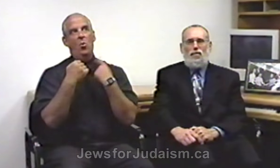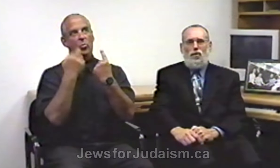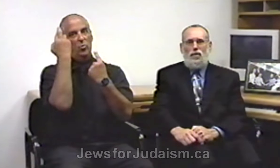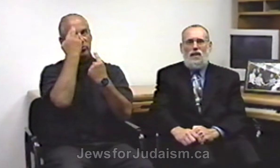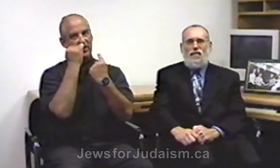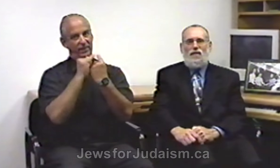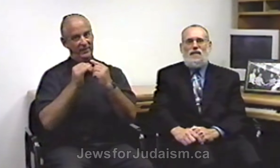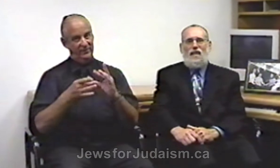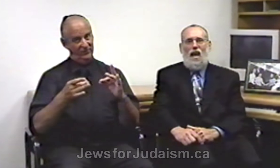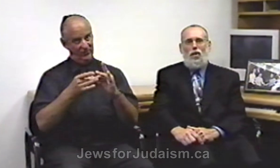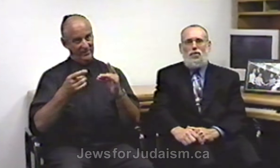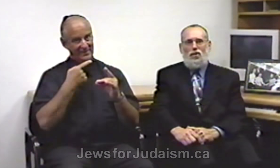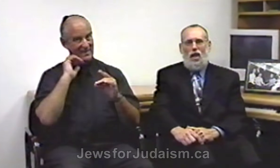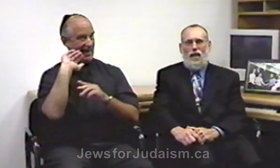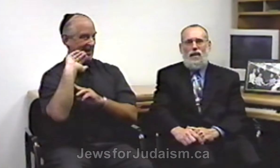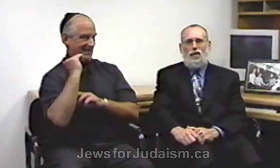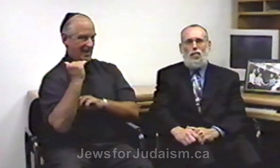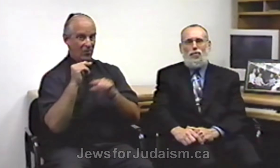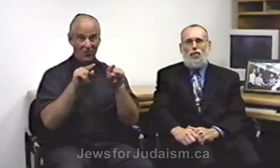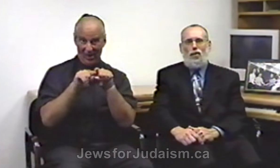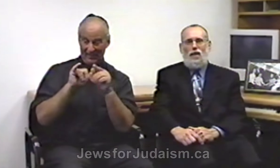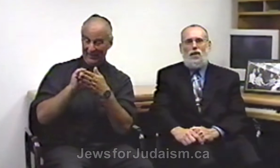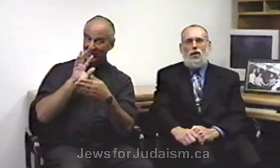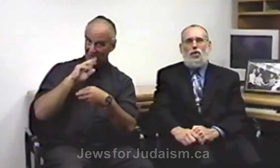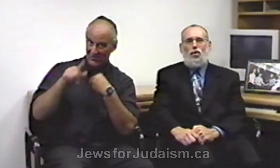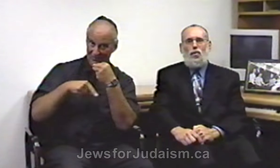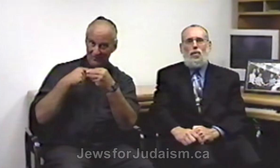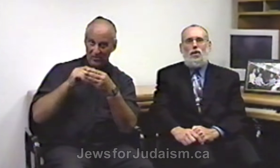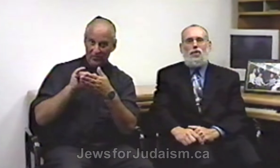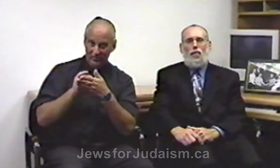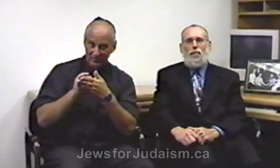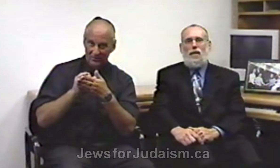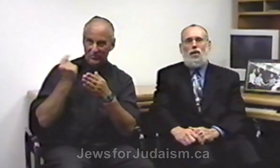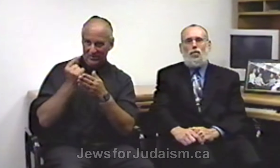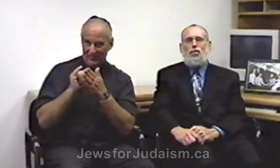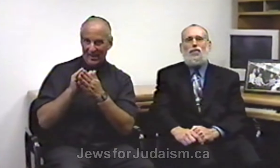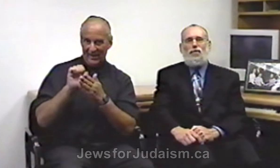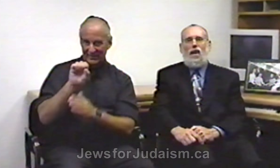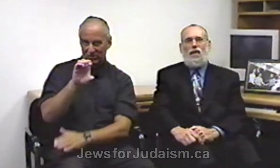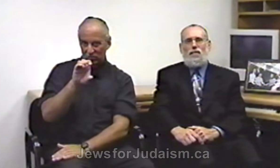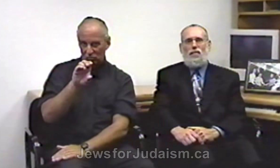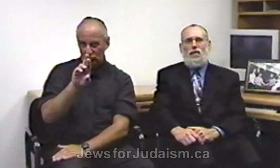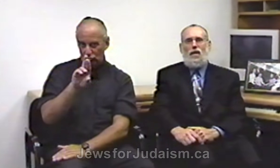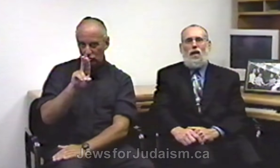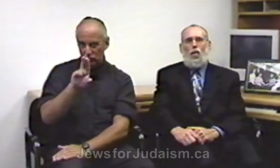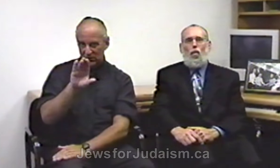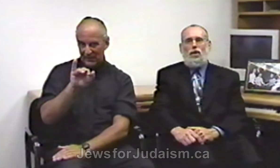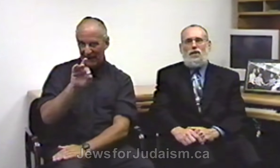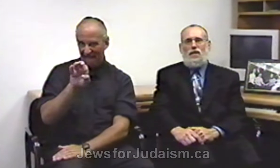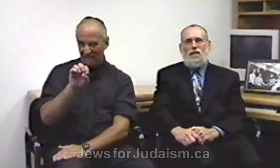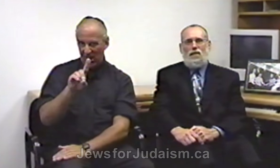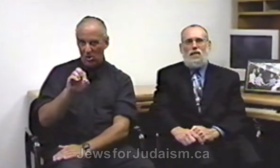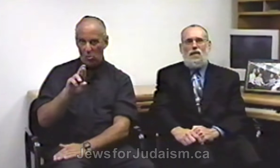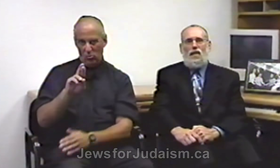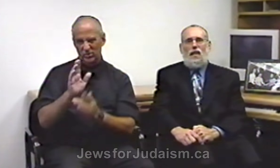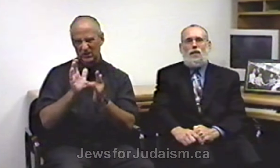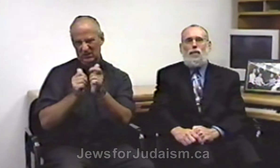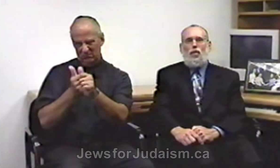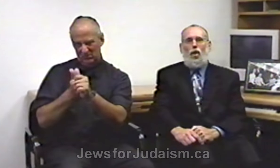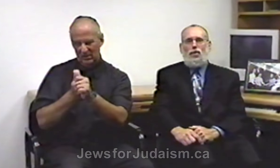verse even sounds like it's referring to someone being crucified or Jesus is because